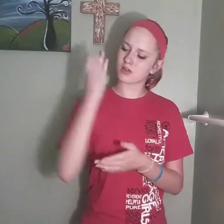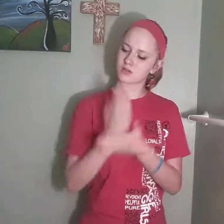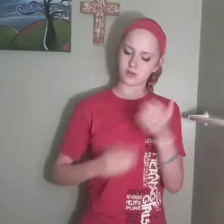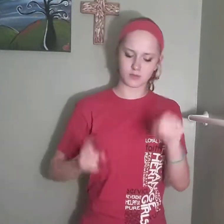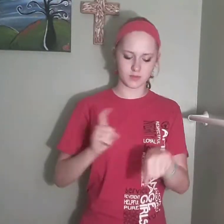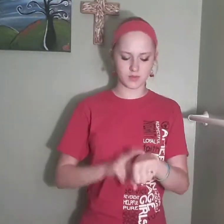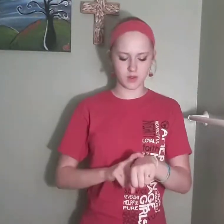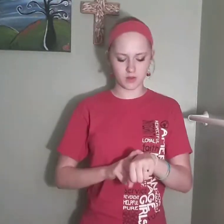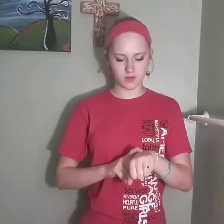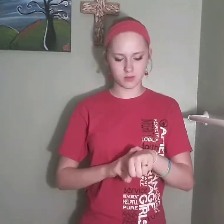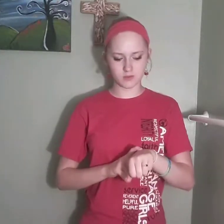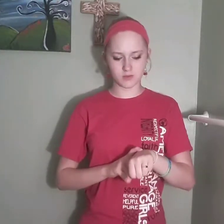sometimes